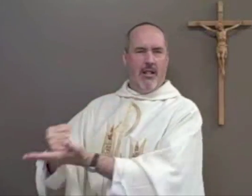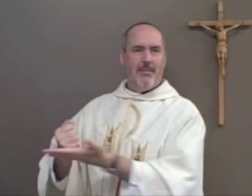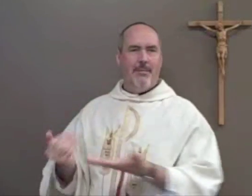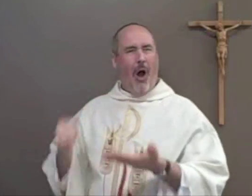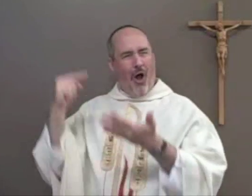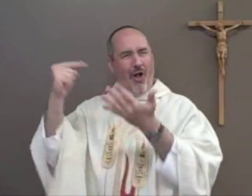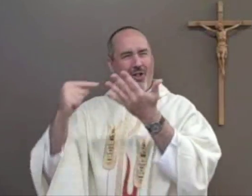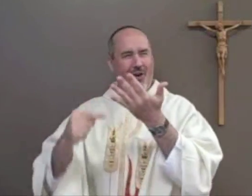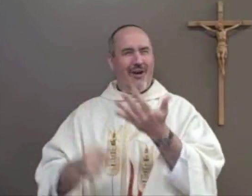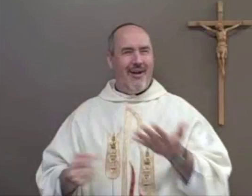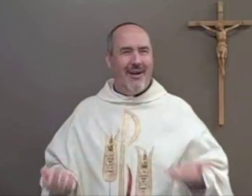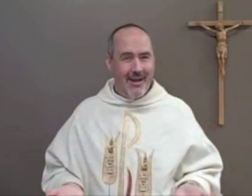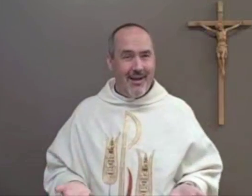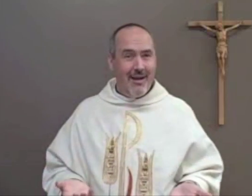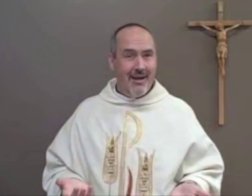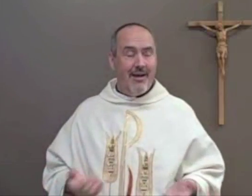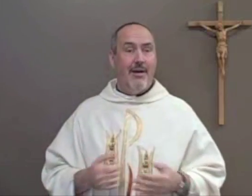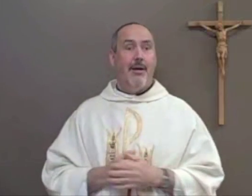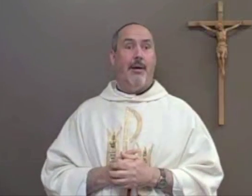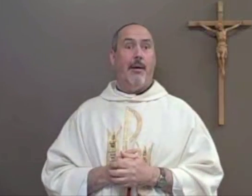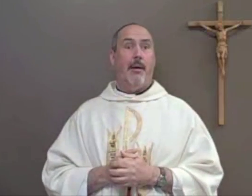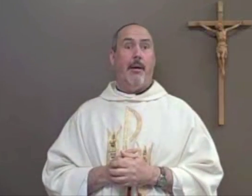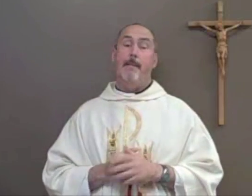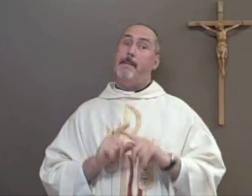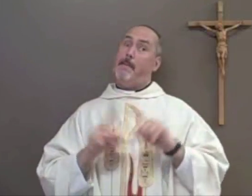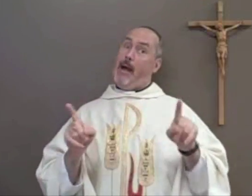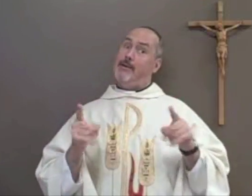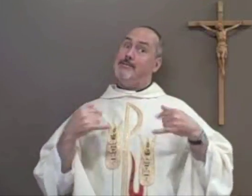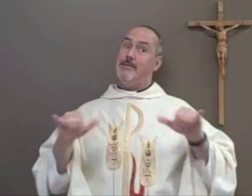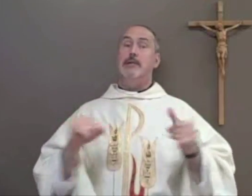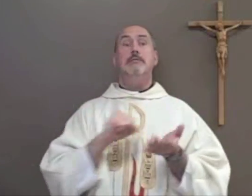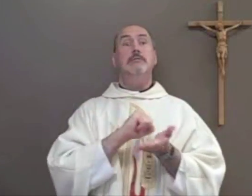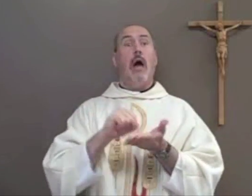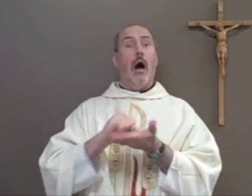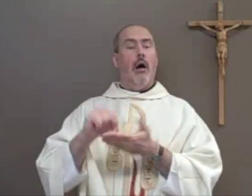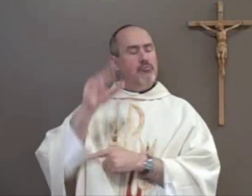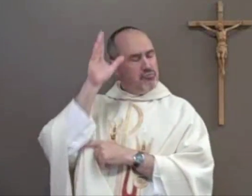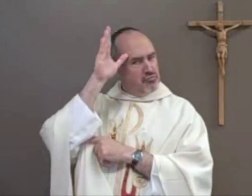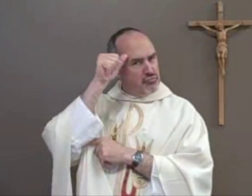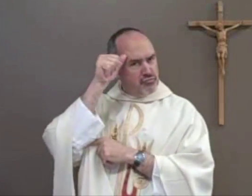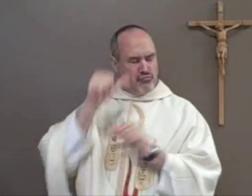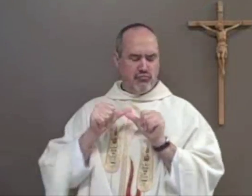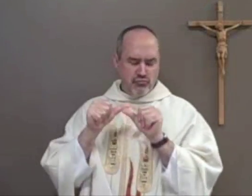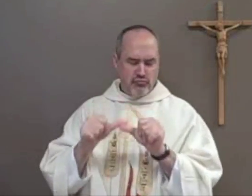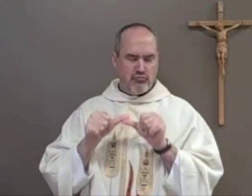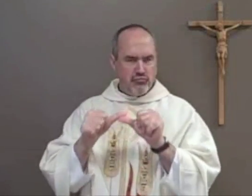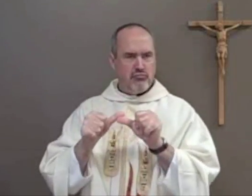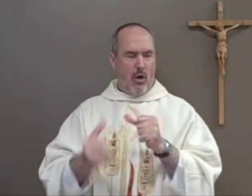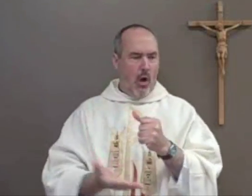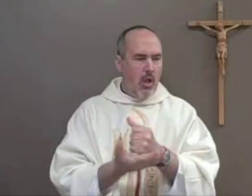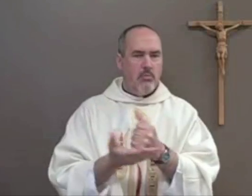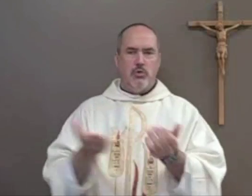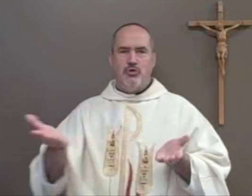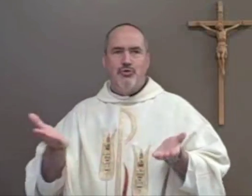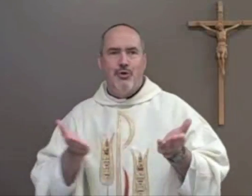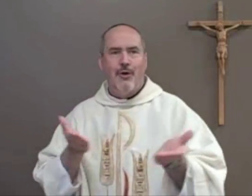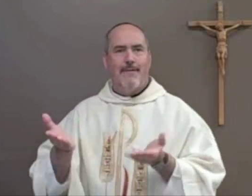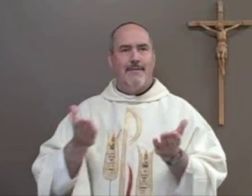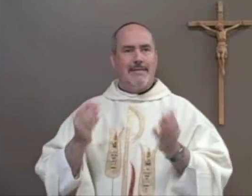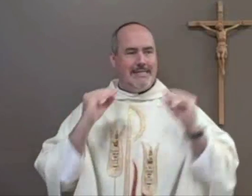on earth say that poor people are just lazy and we don't want to help them and there are many other examples the Saints didn't fall into those traps they